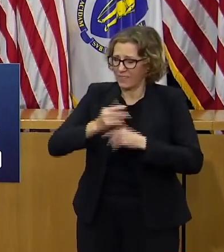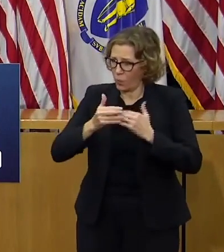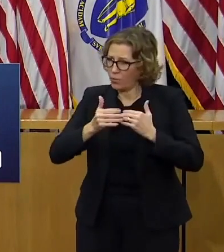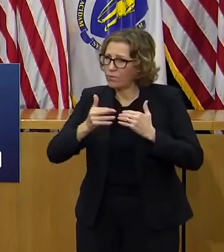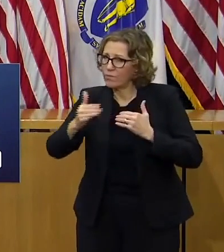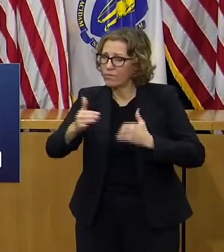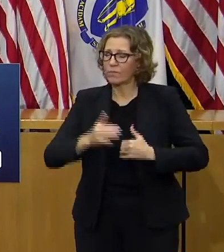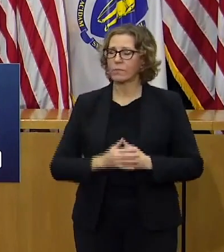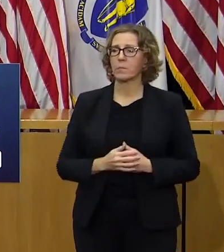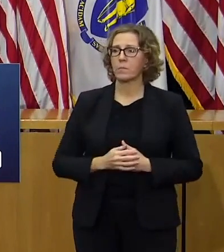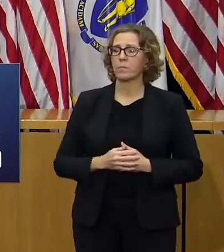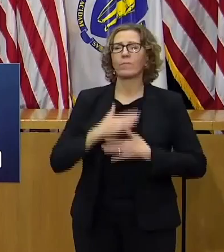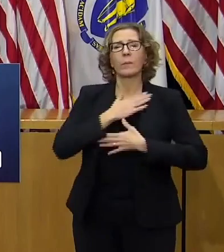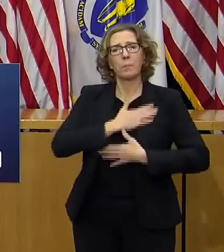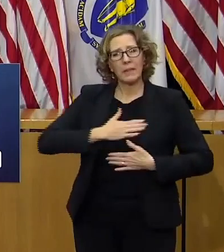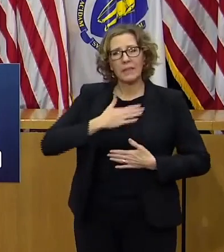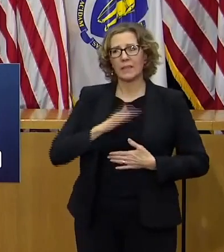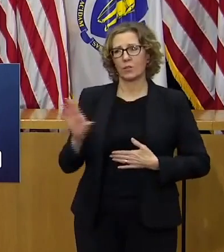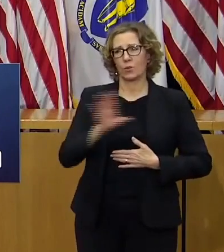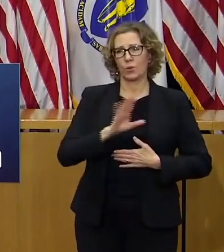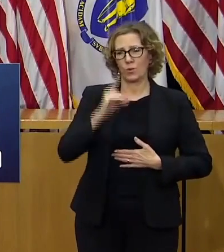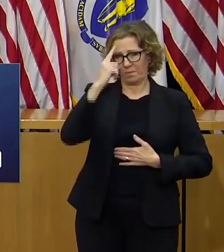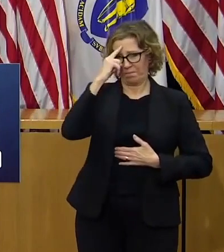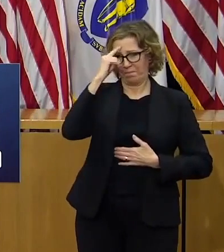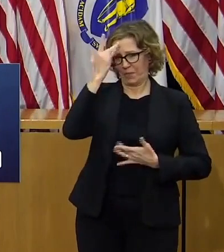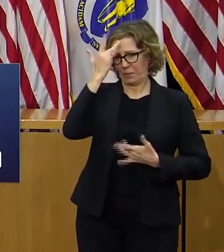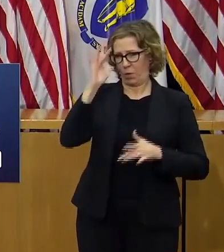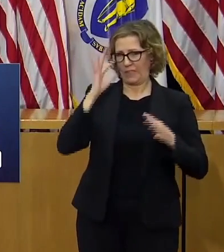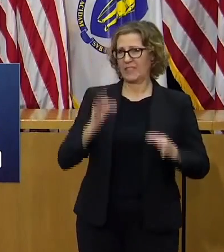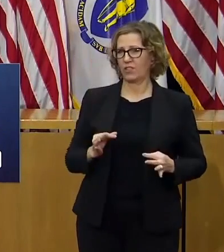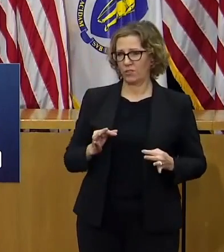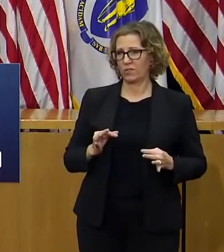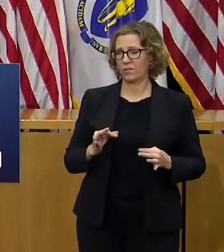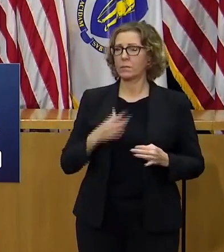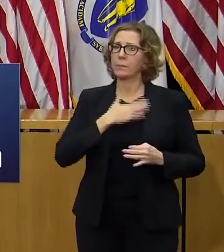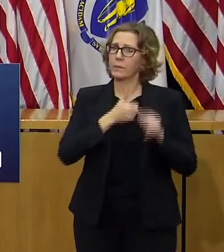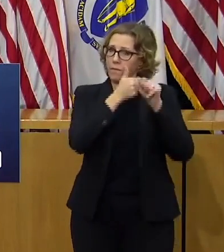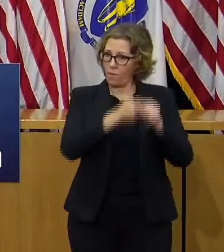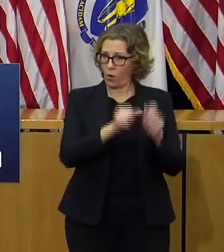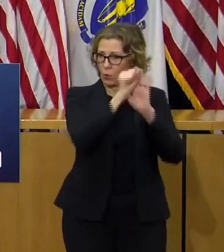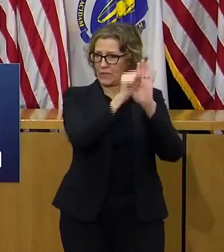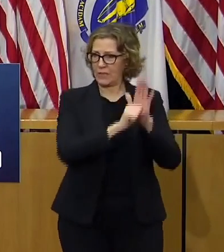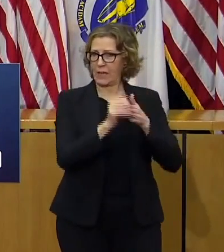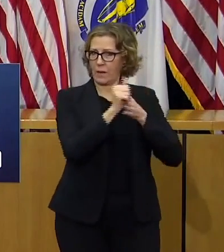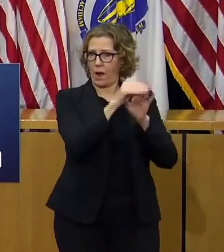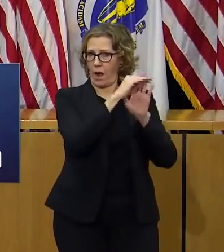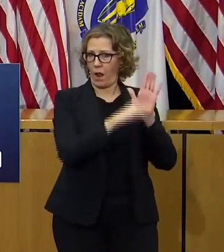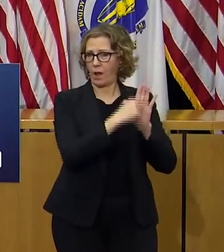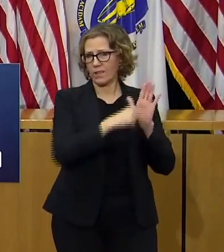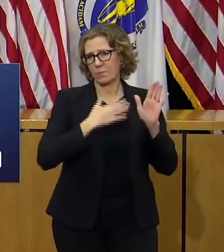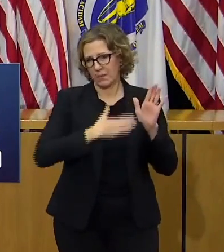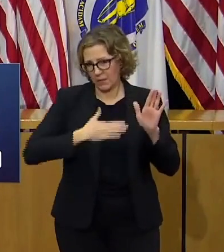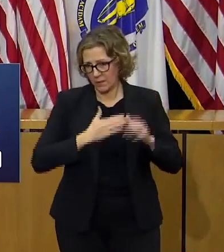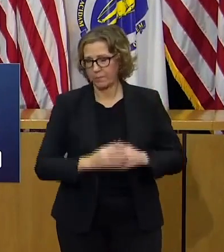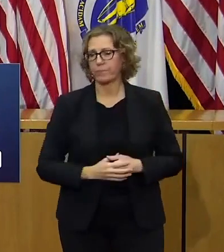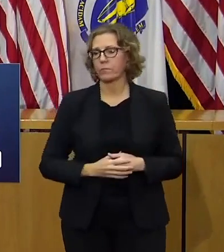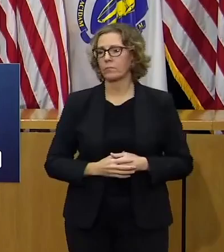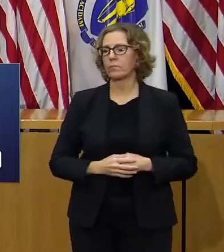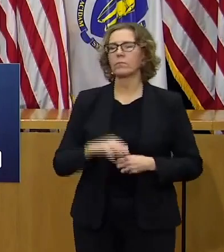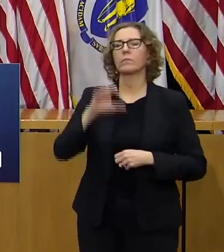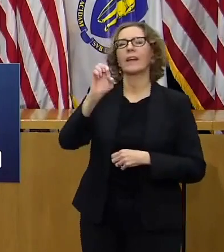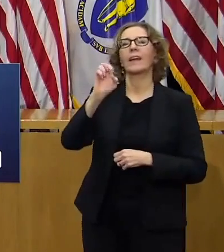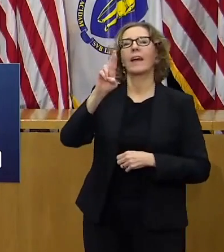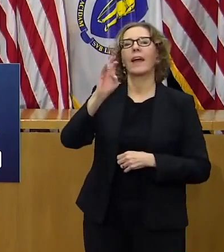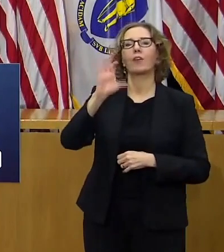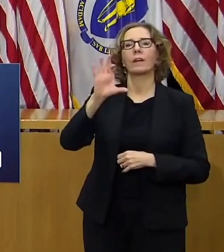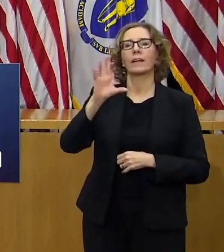please continue to make smart choices and abide by the state guidelines I just want to quote Eric Dixon